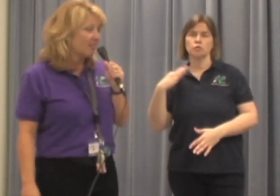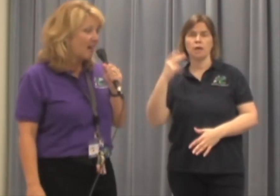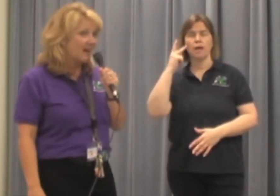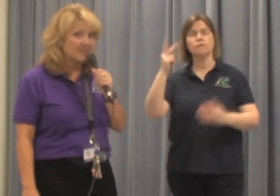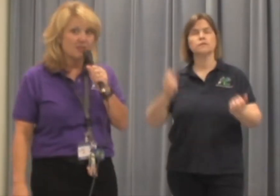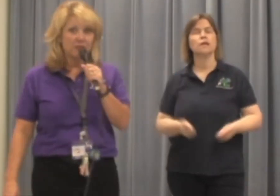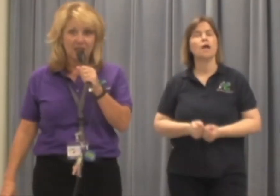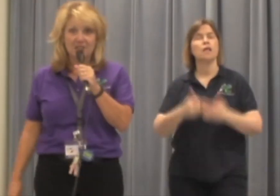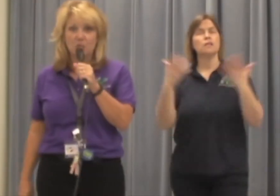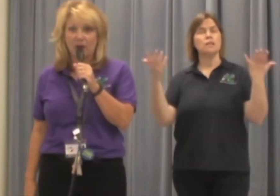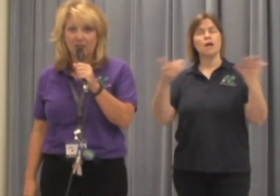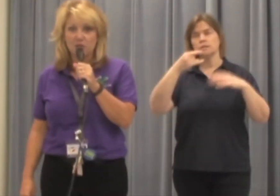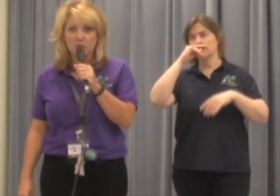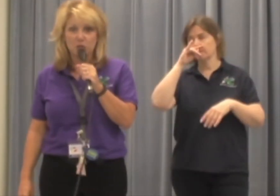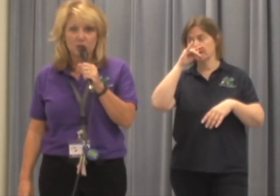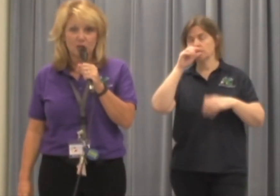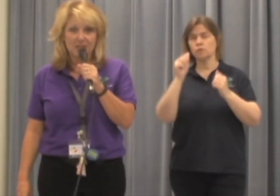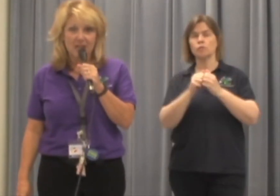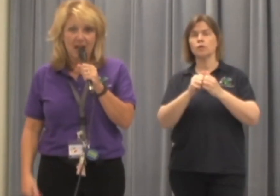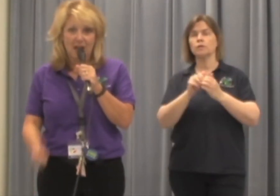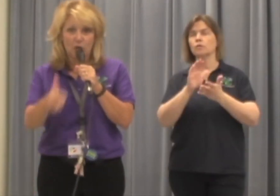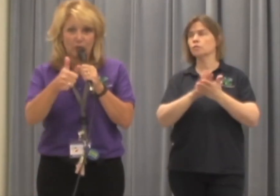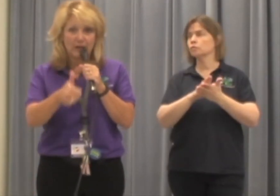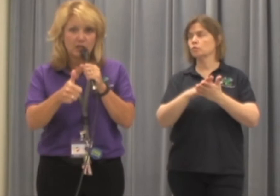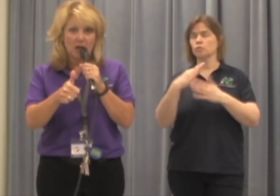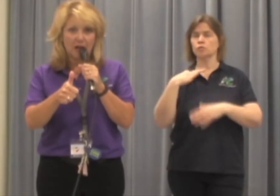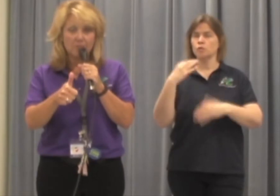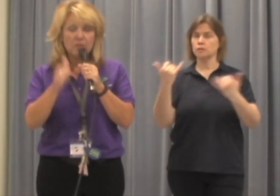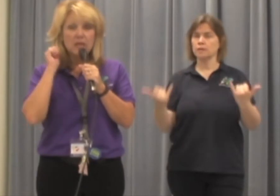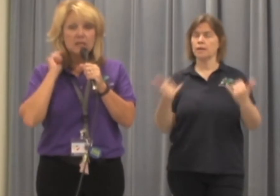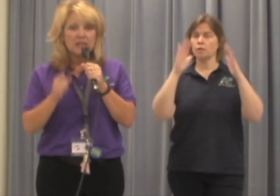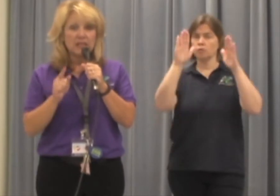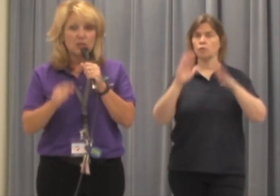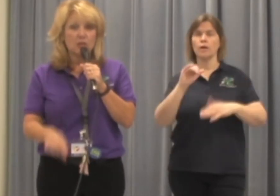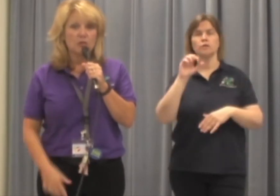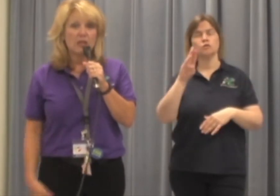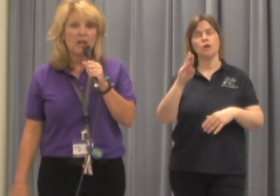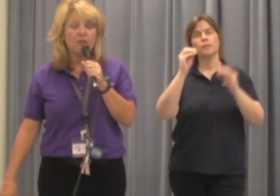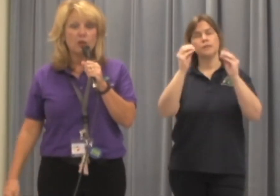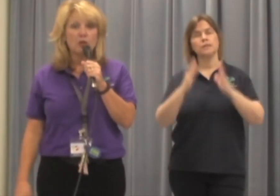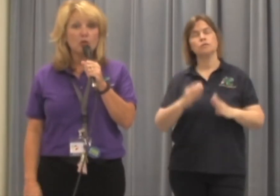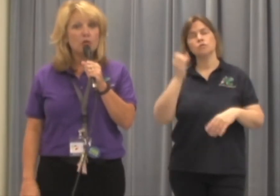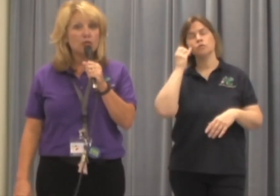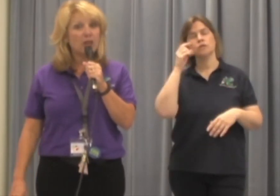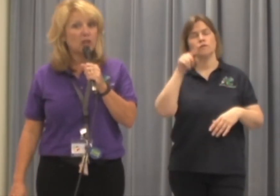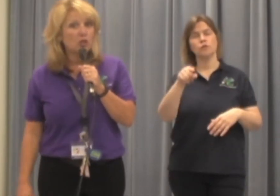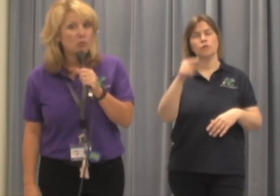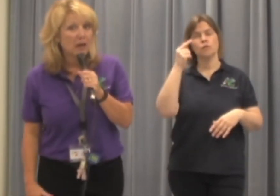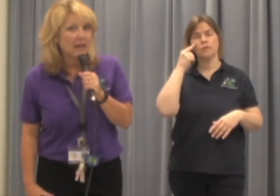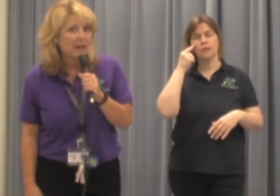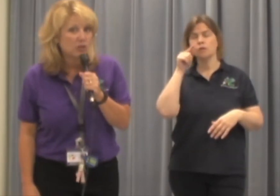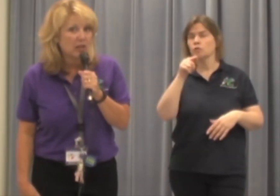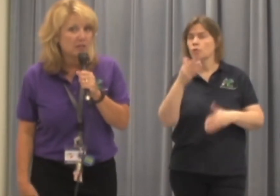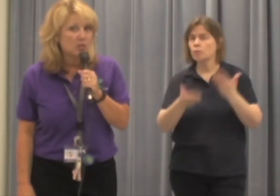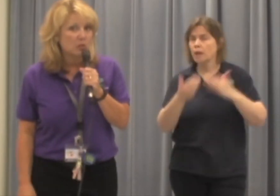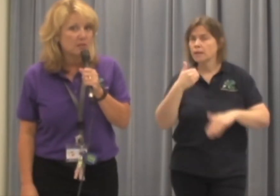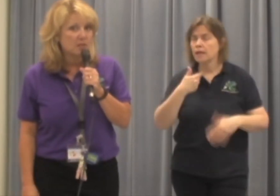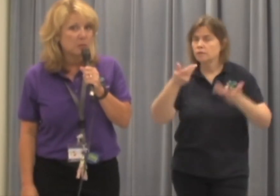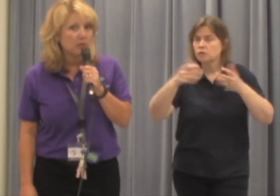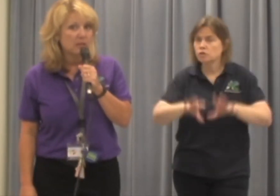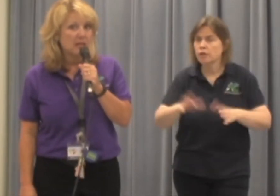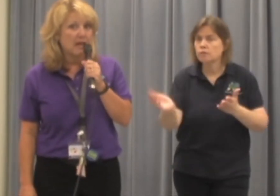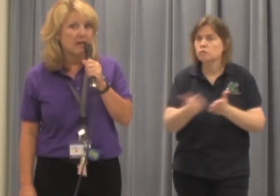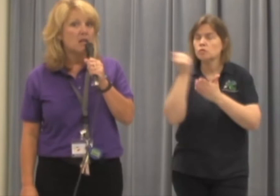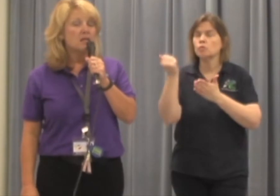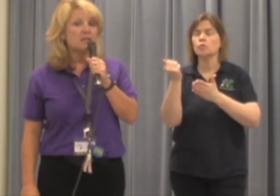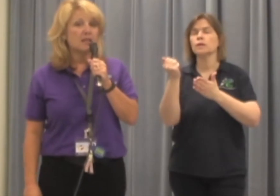seen lots of kids wearing their school shirts today. Great job. Teachers, if you think you might have a chance to win the